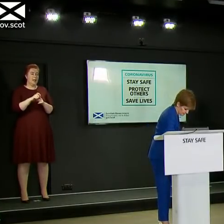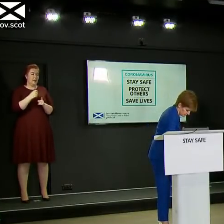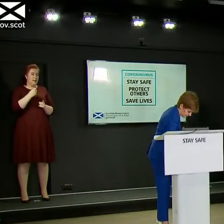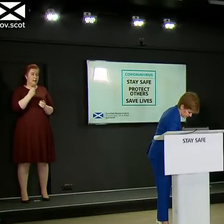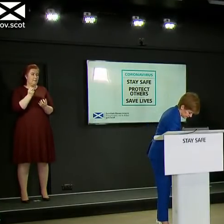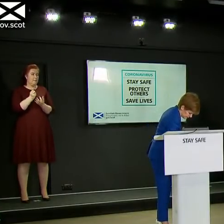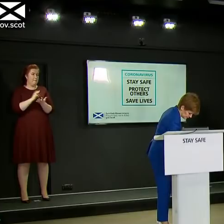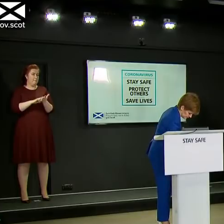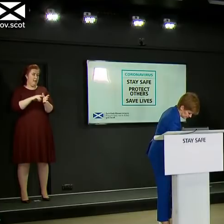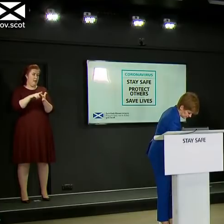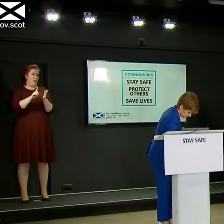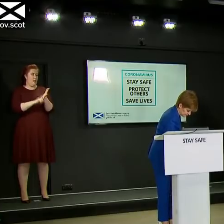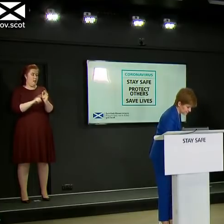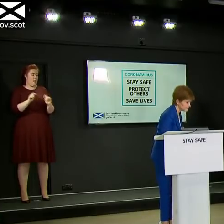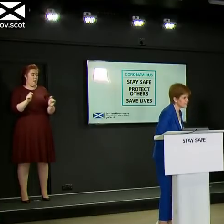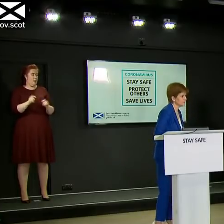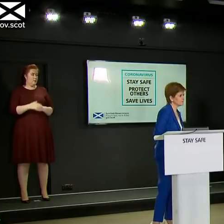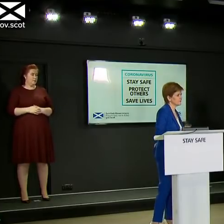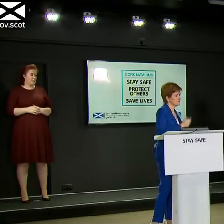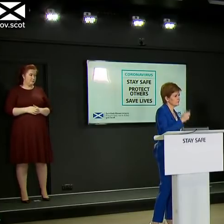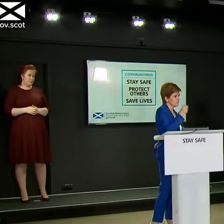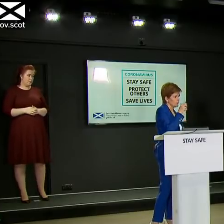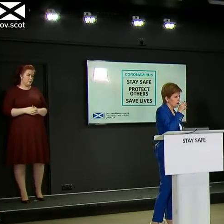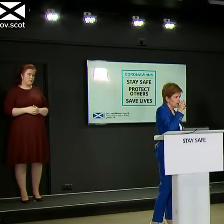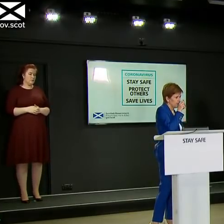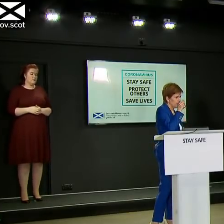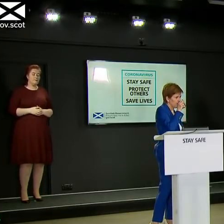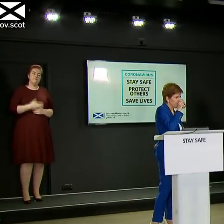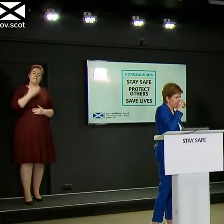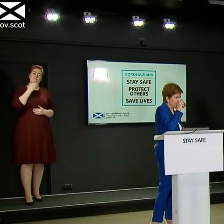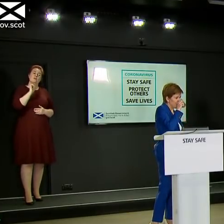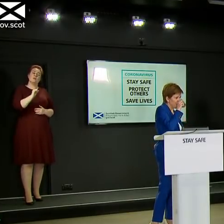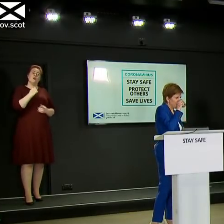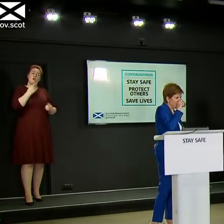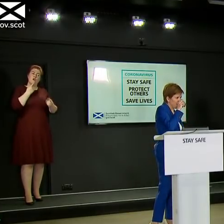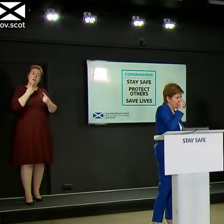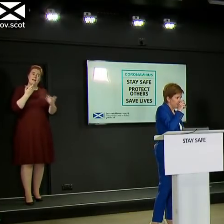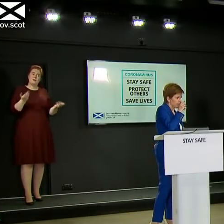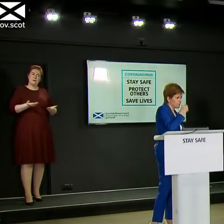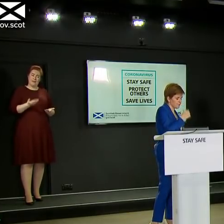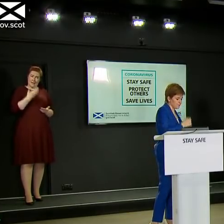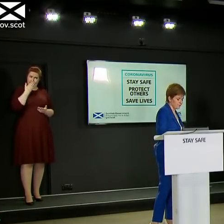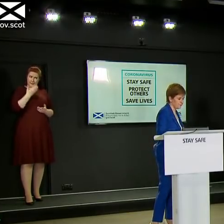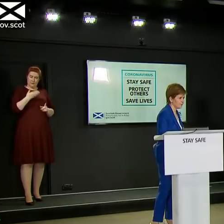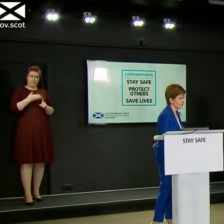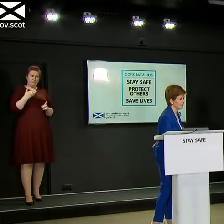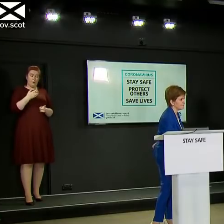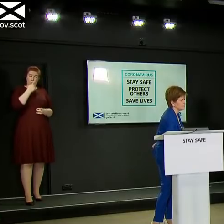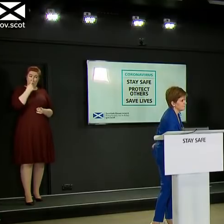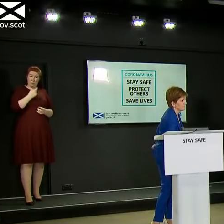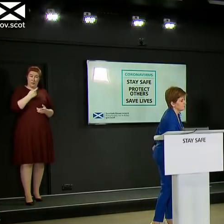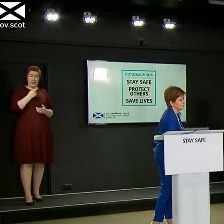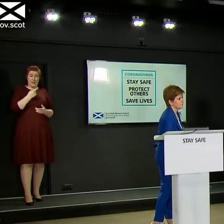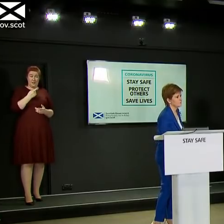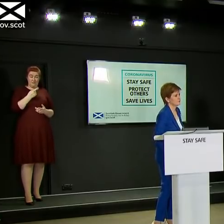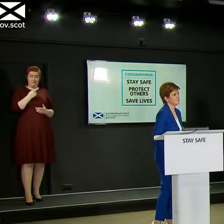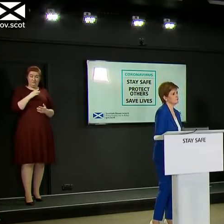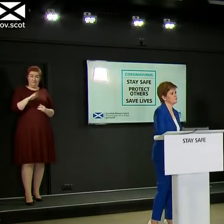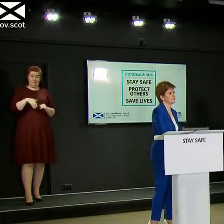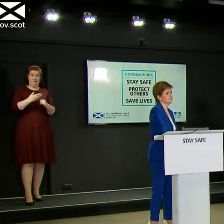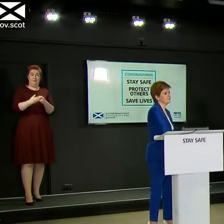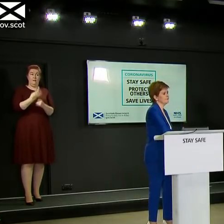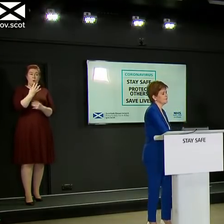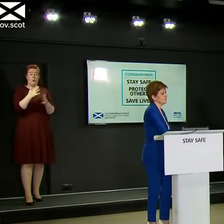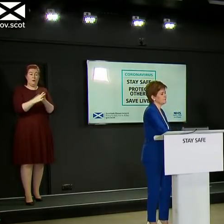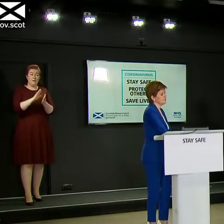Thank you. Good afternoon. Your comments today seem to indicate that it could be at least four weeks until non